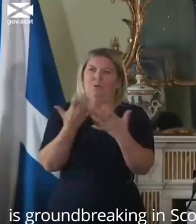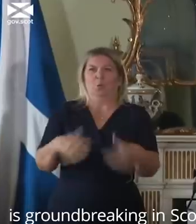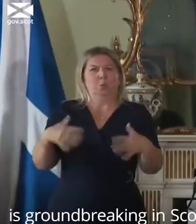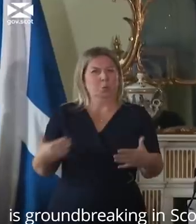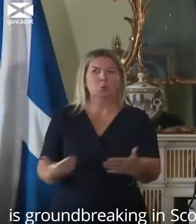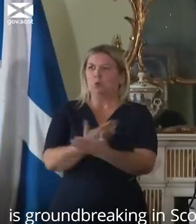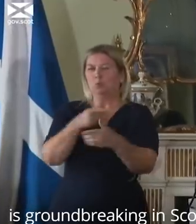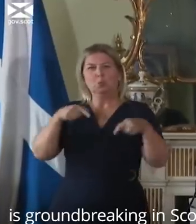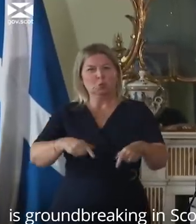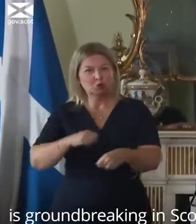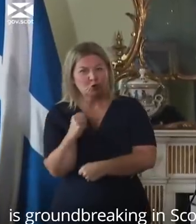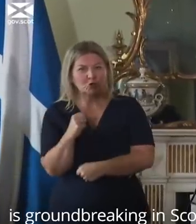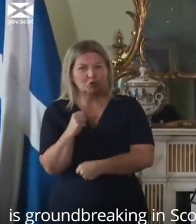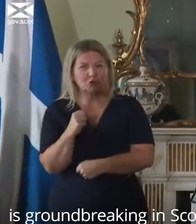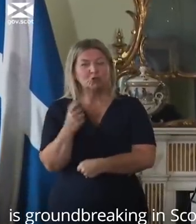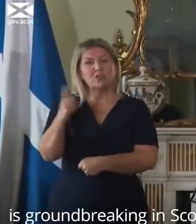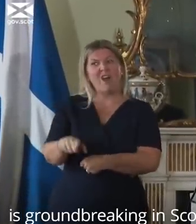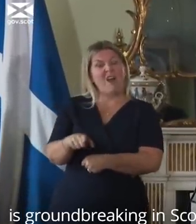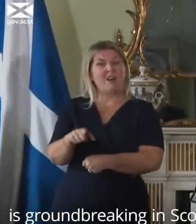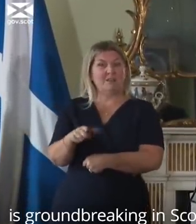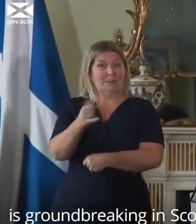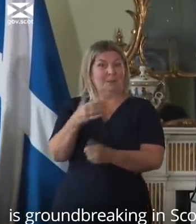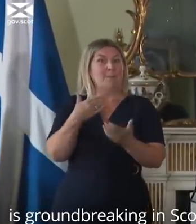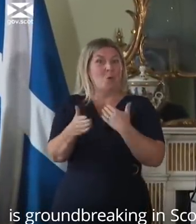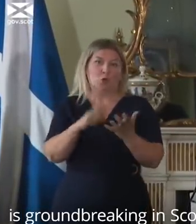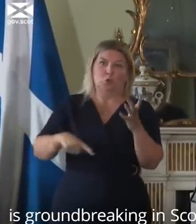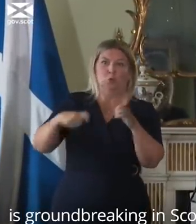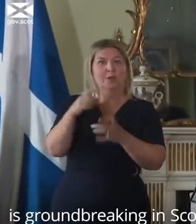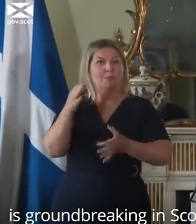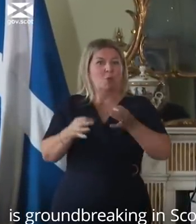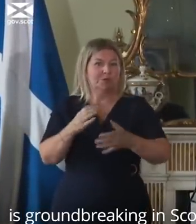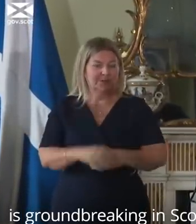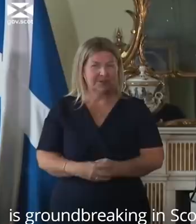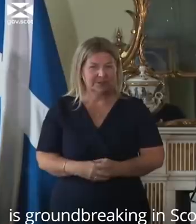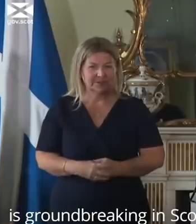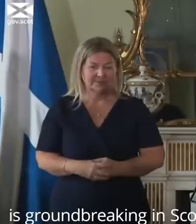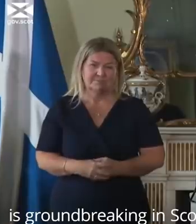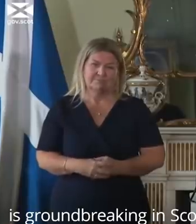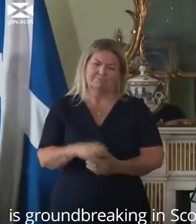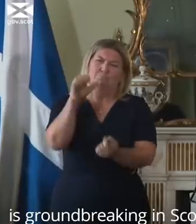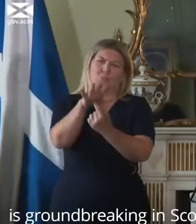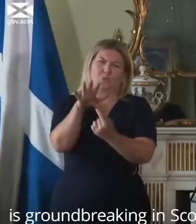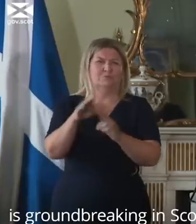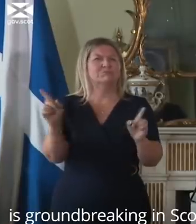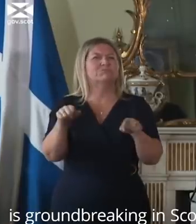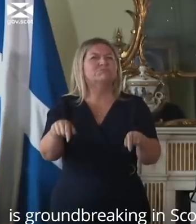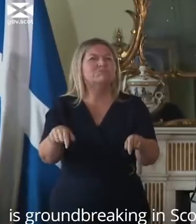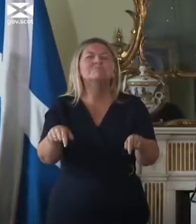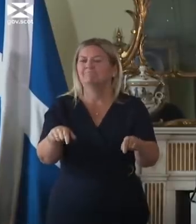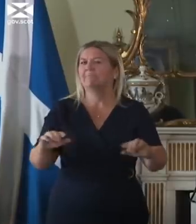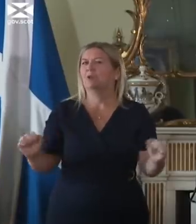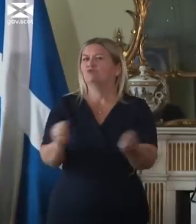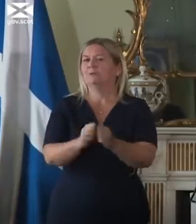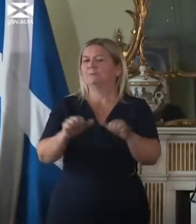in both Scottish and, perhaps even more so, UK politics. Most importantly, though, it is an agreement